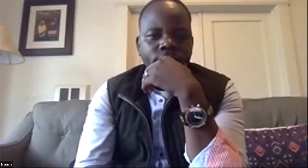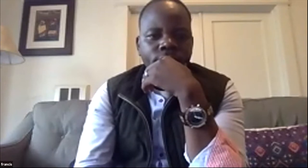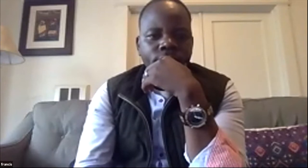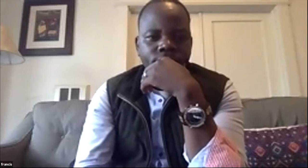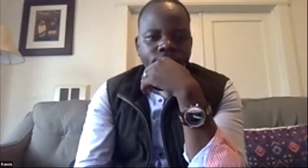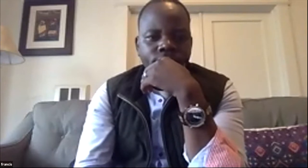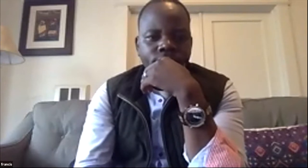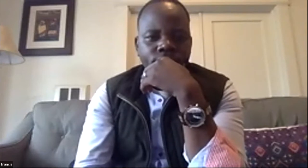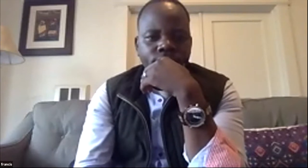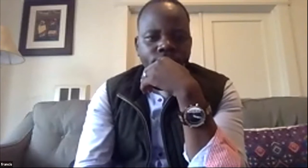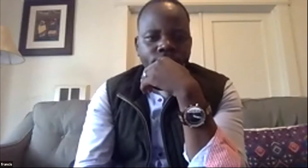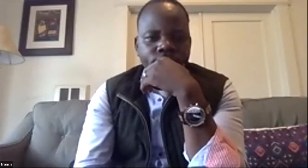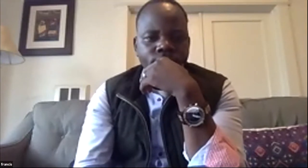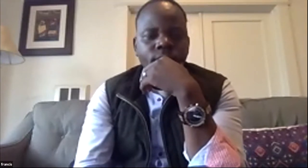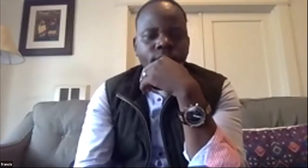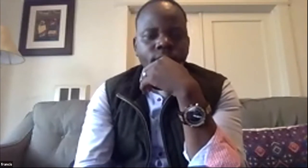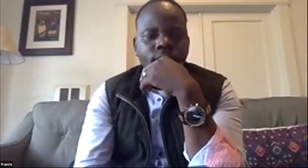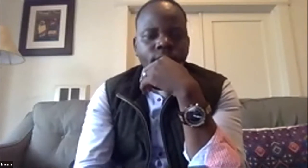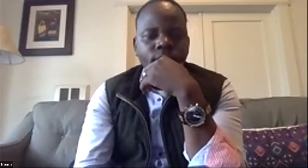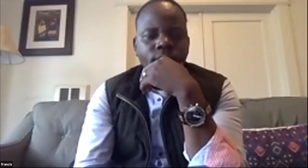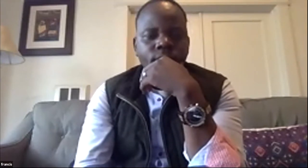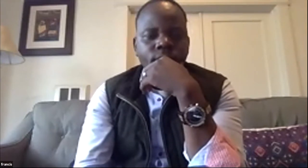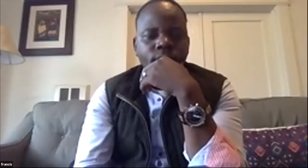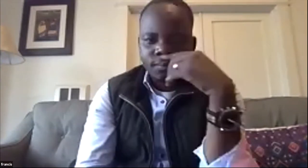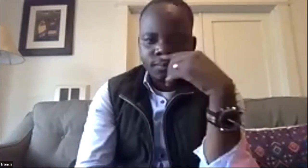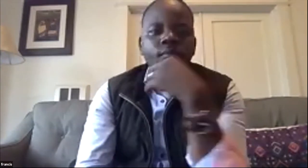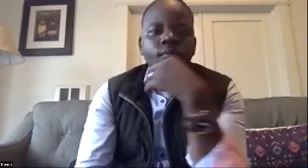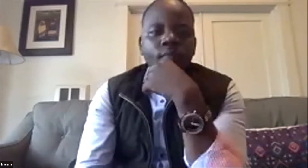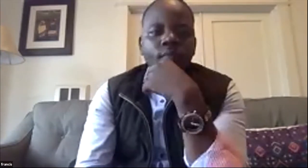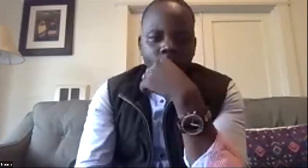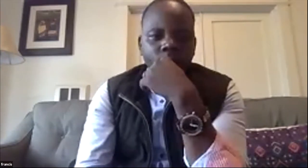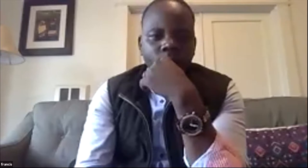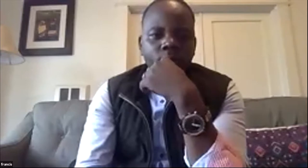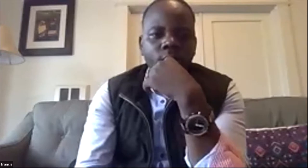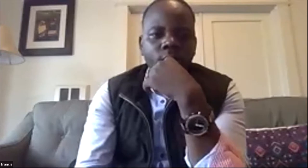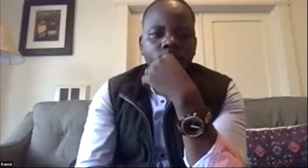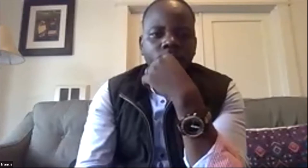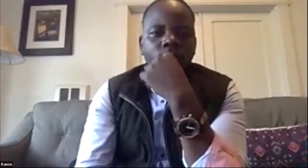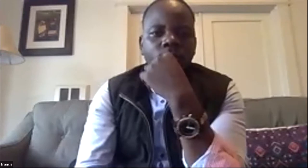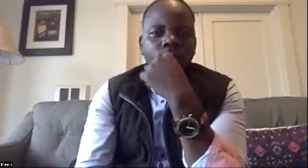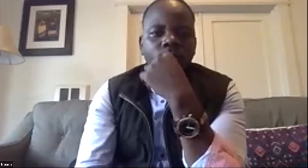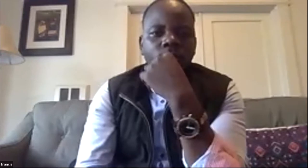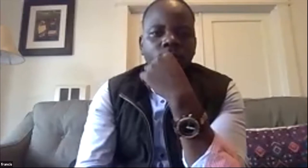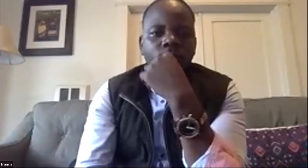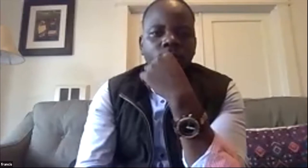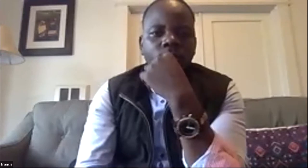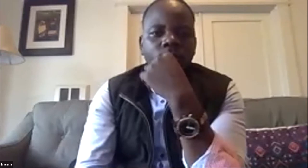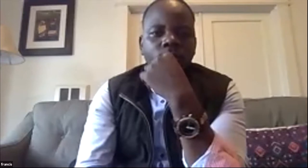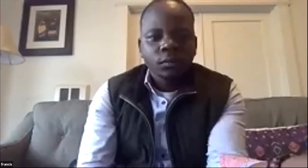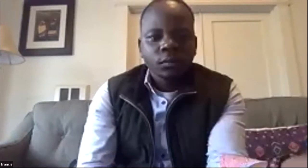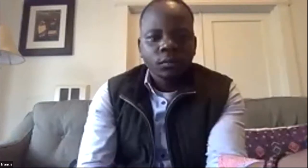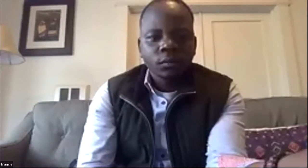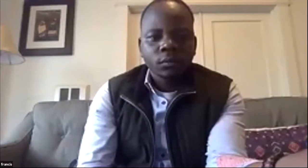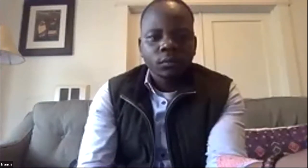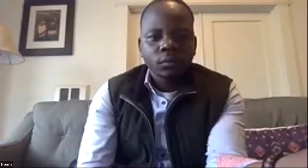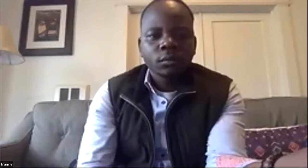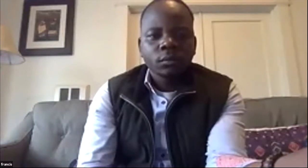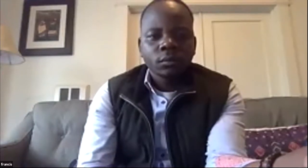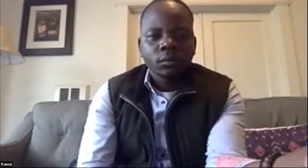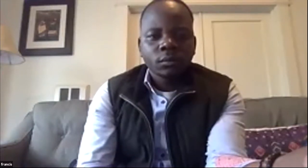rest of you know society uh are the teaching methods that we transport from america or wherever we get europe or